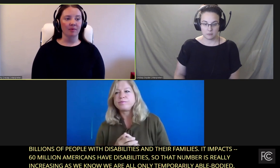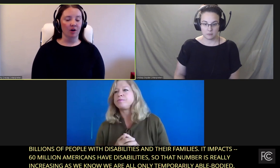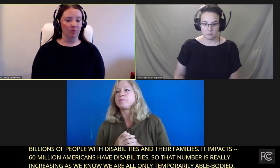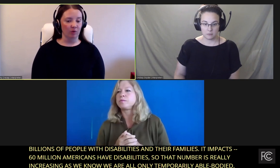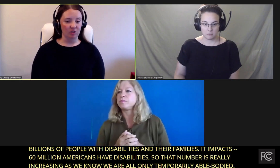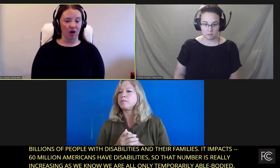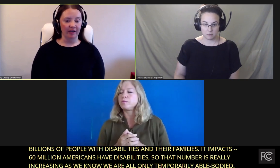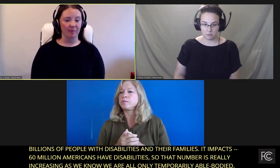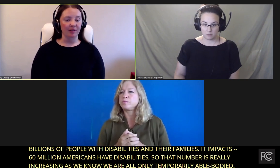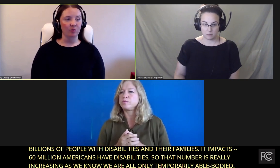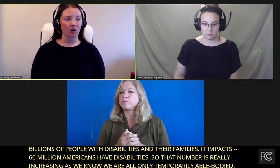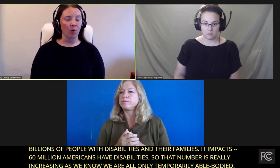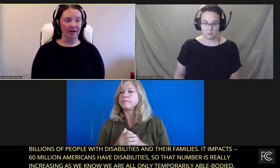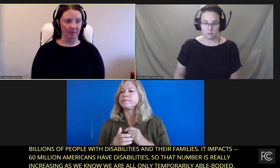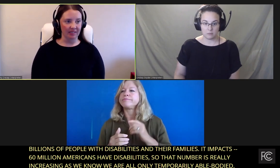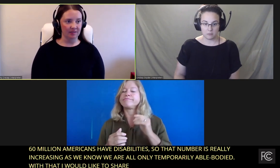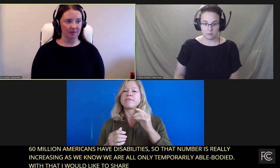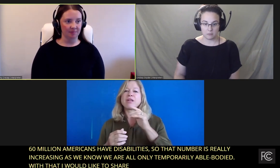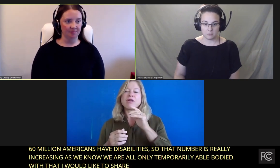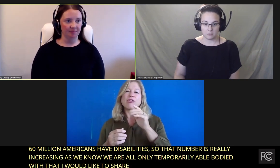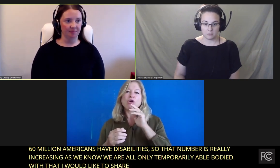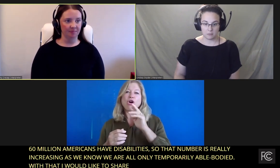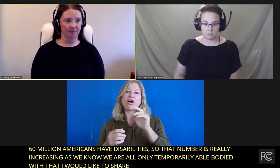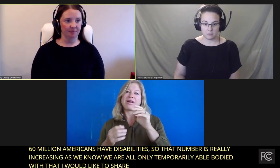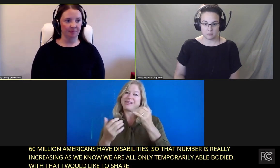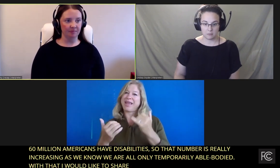First, talking about the requirements.